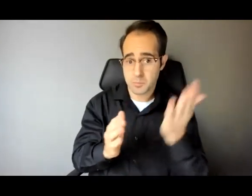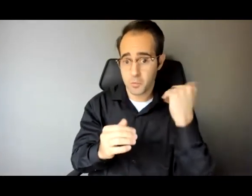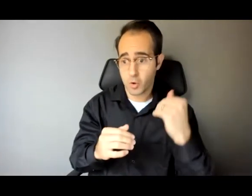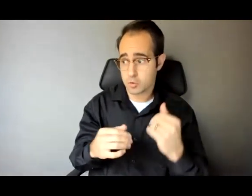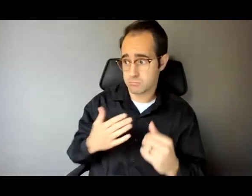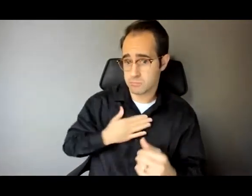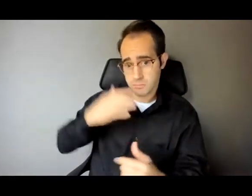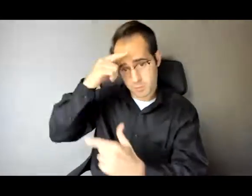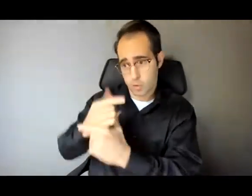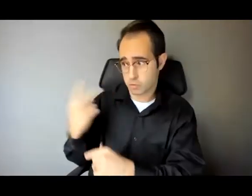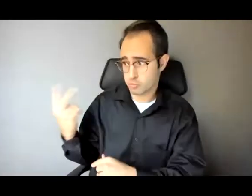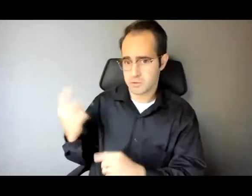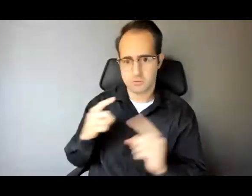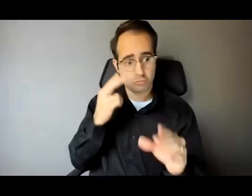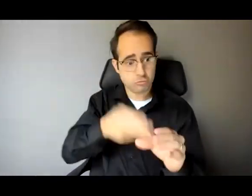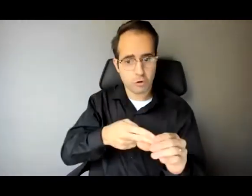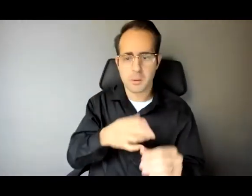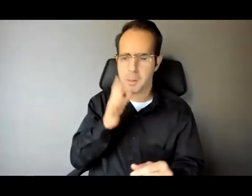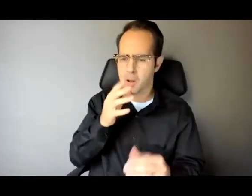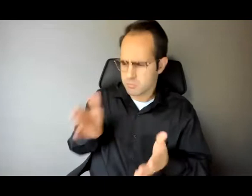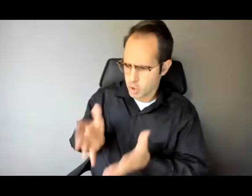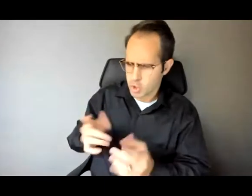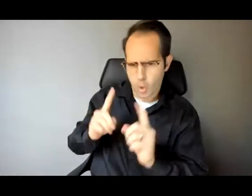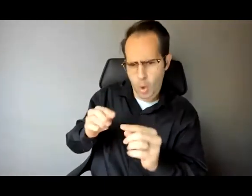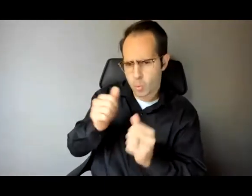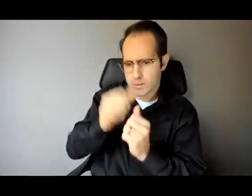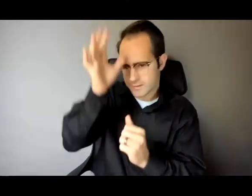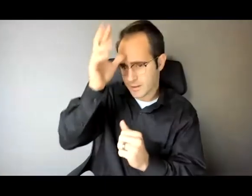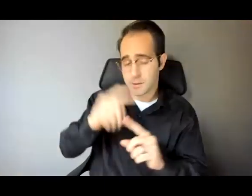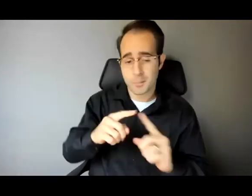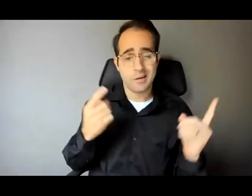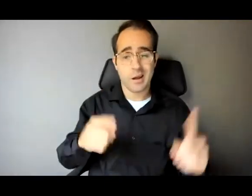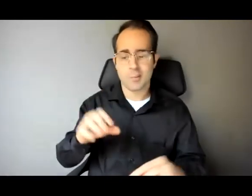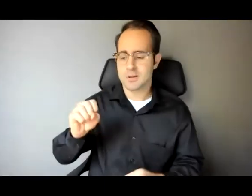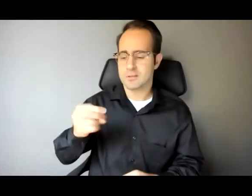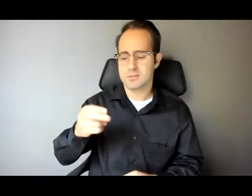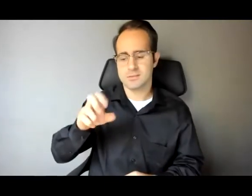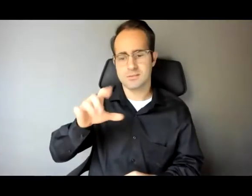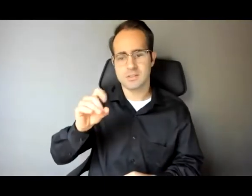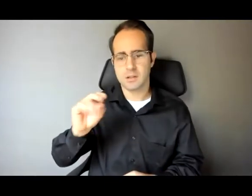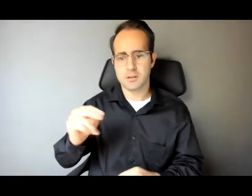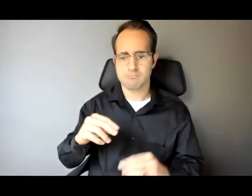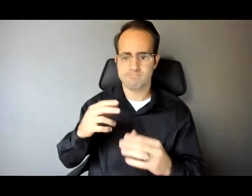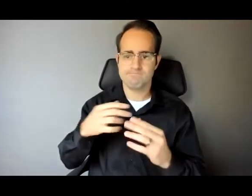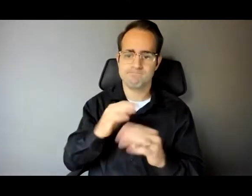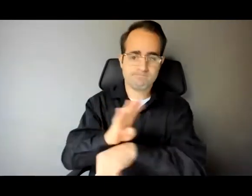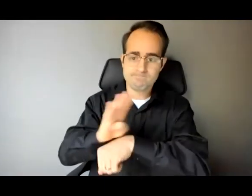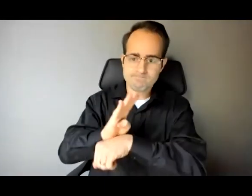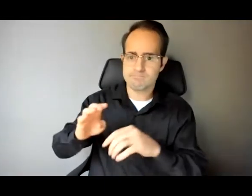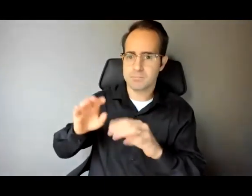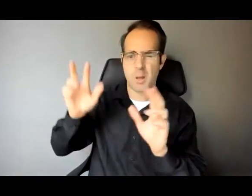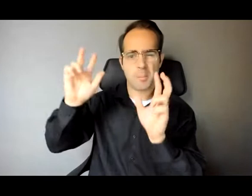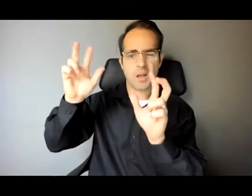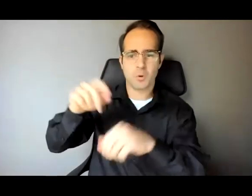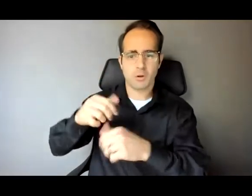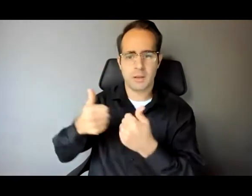mom urged us to spend time with him, as she always had, but Sheldon said he had a basketball game to attend, which left me stuck to deal with this walk of